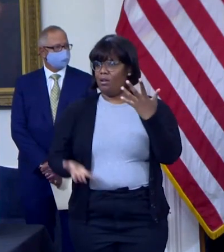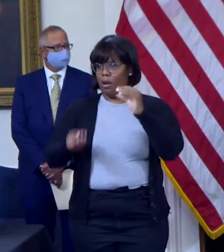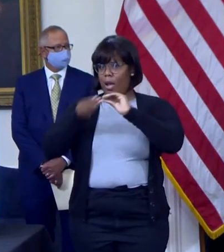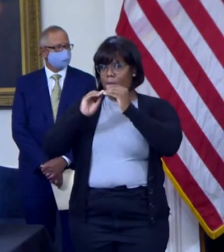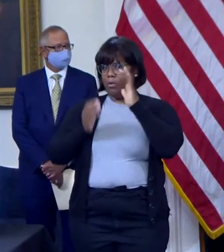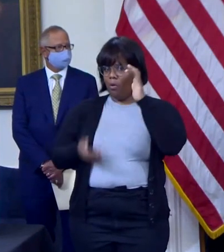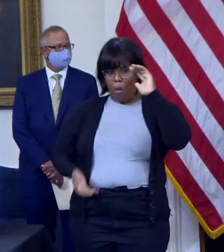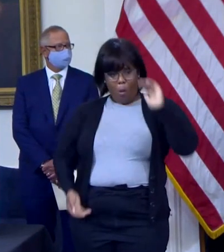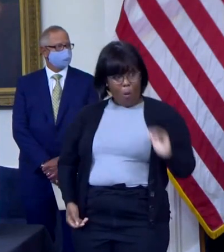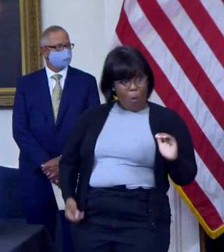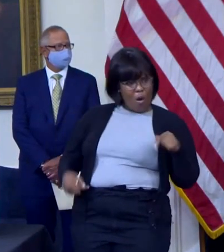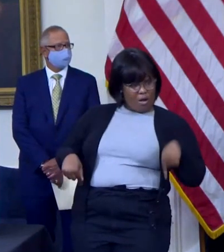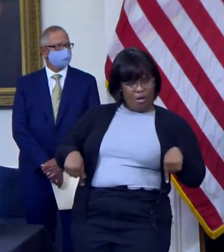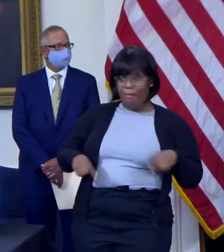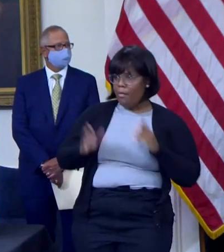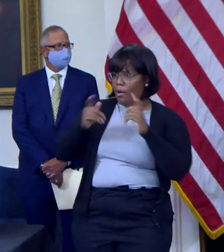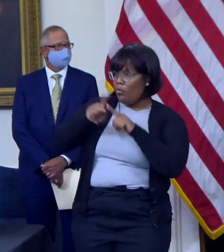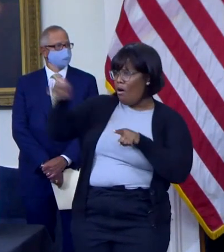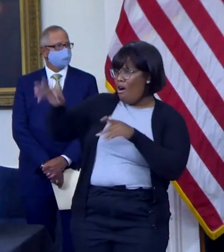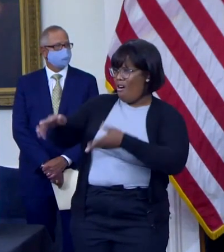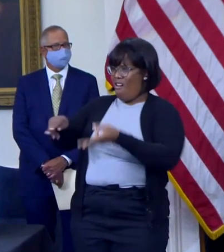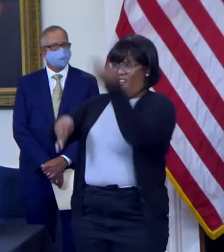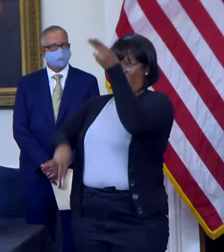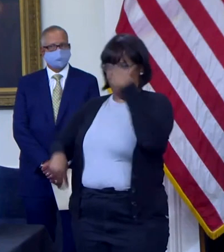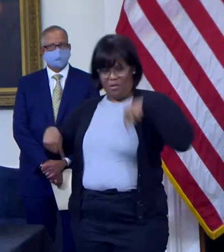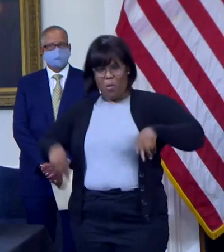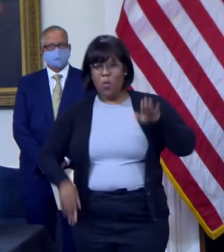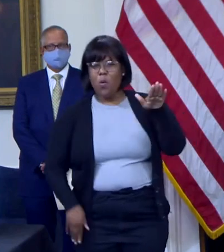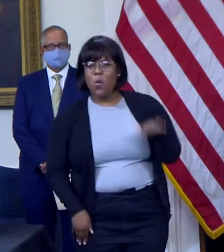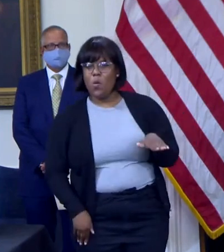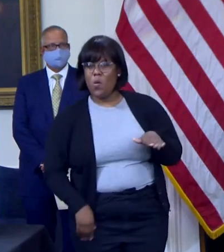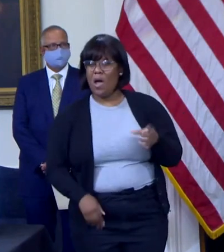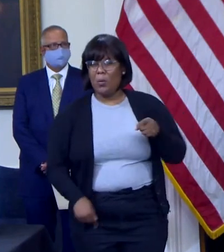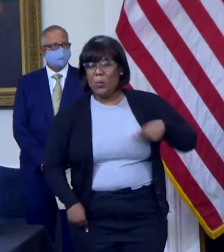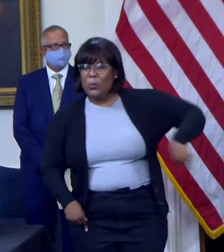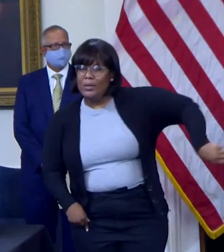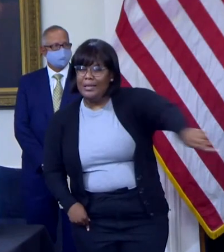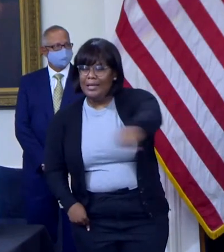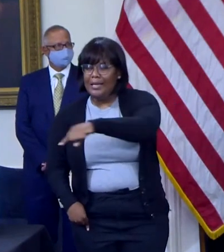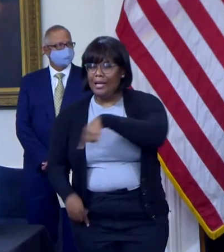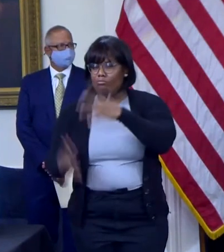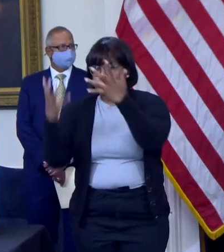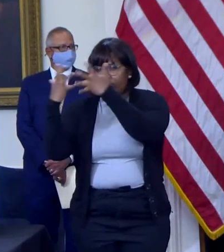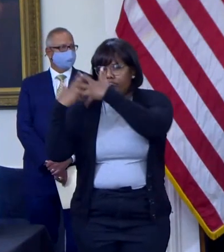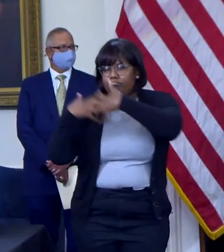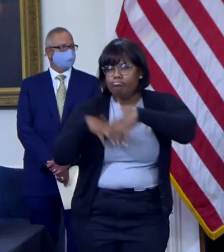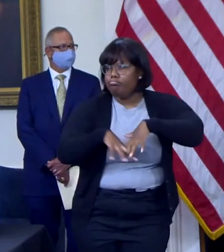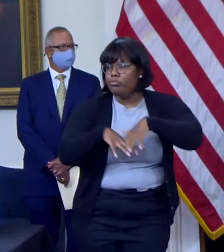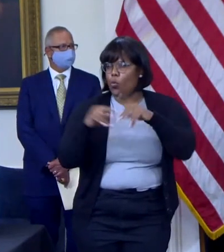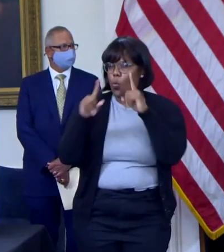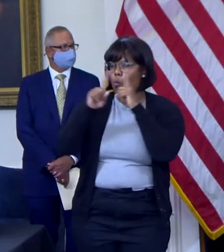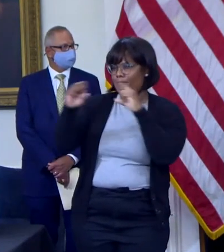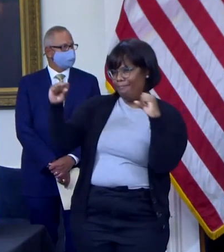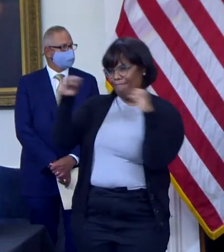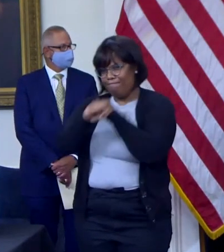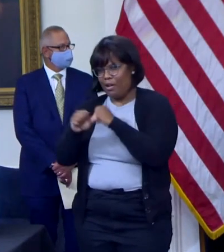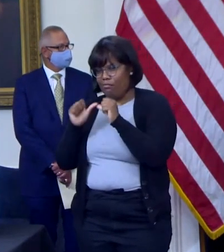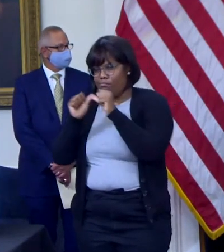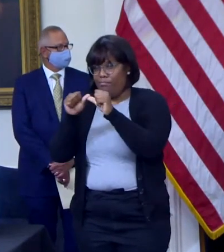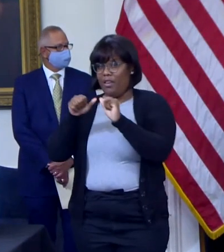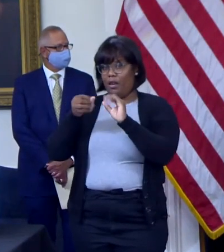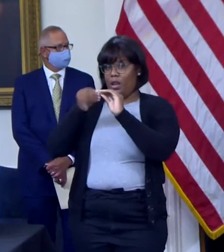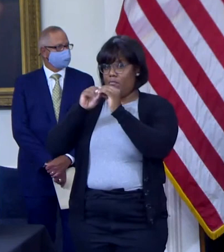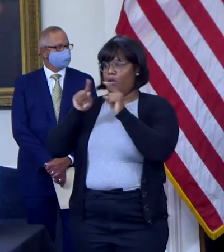and we are much better prepared to withstand the significant summer surge of the Delta variant,